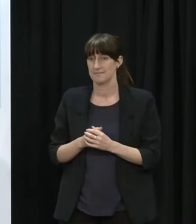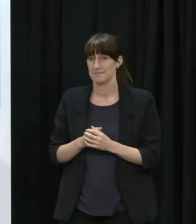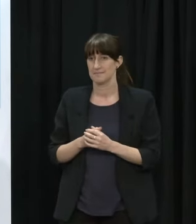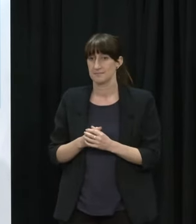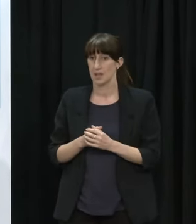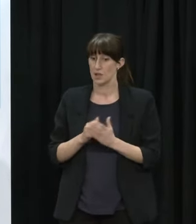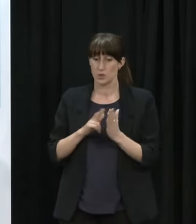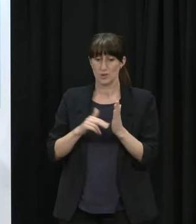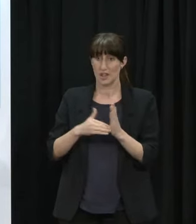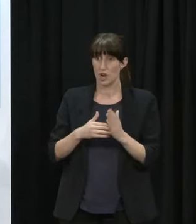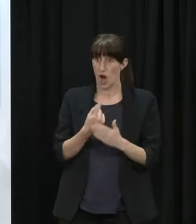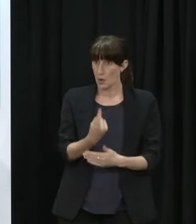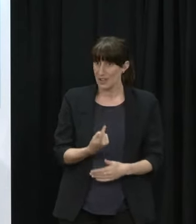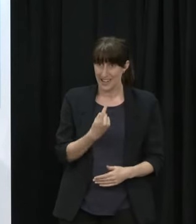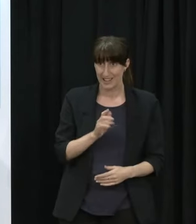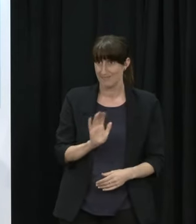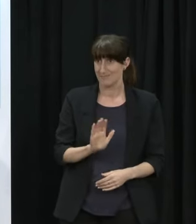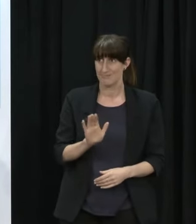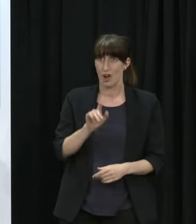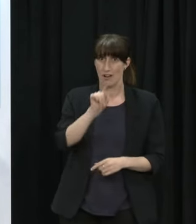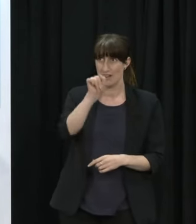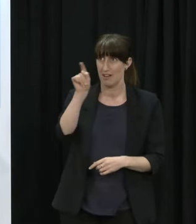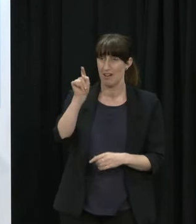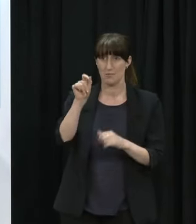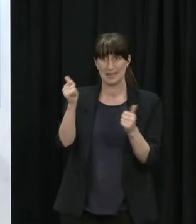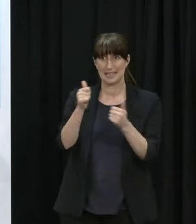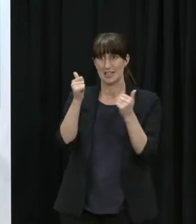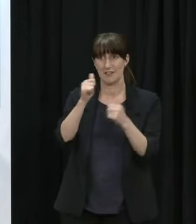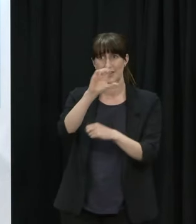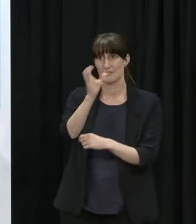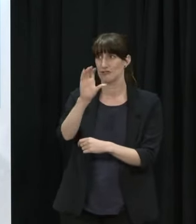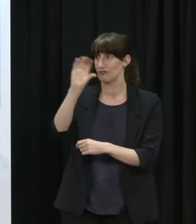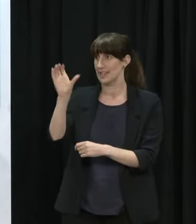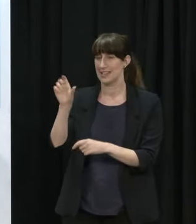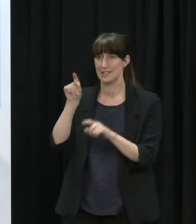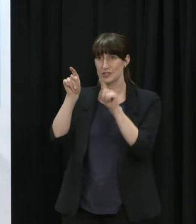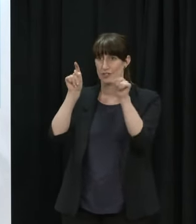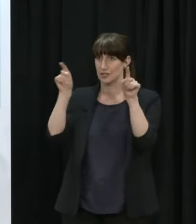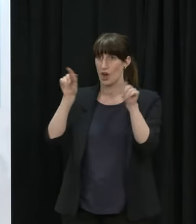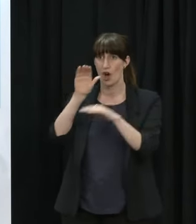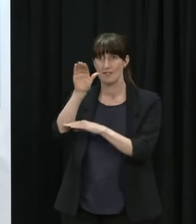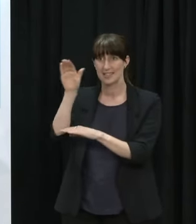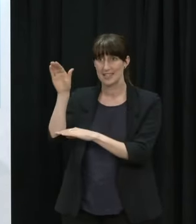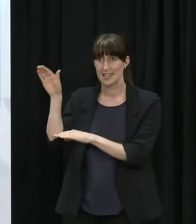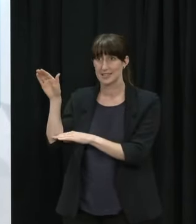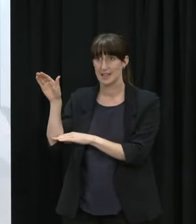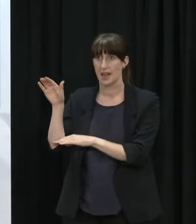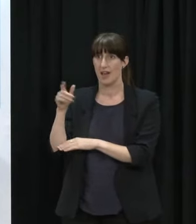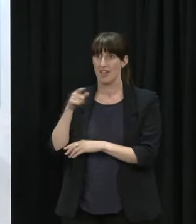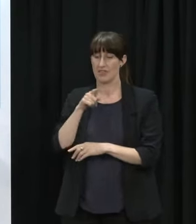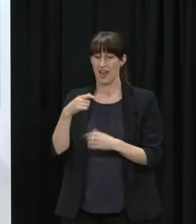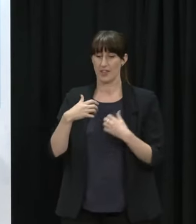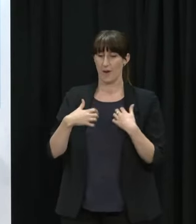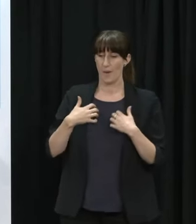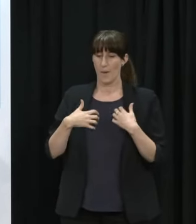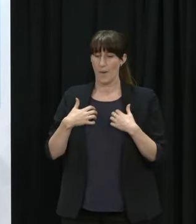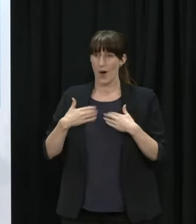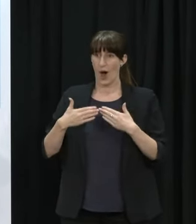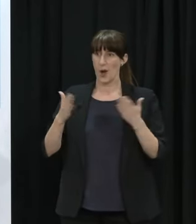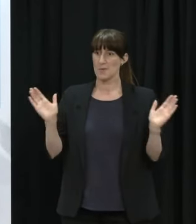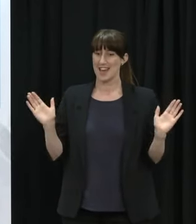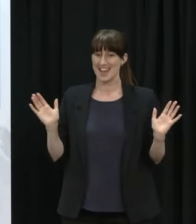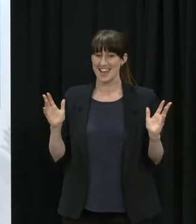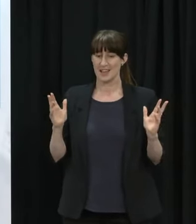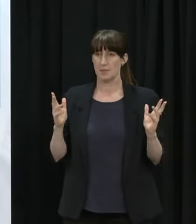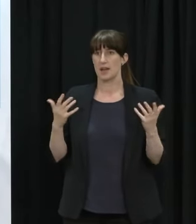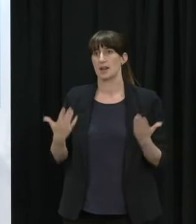that's happening in New Zealand it is happening around the world many of those countries that had you know really enjoyed opening up again are now finding that they're having